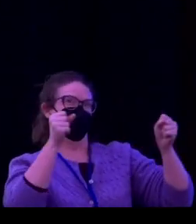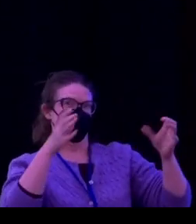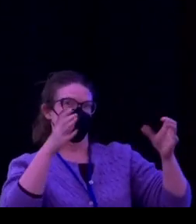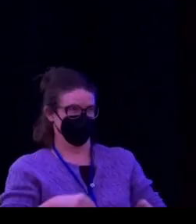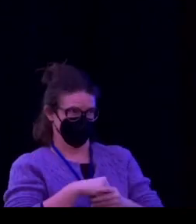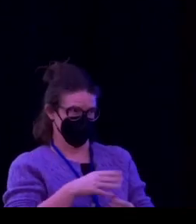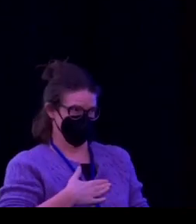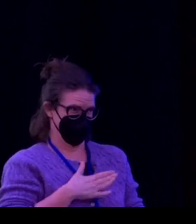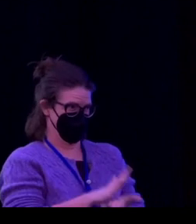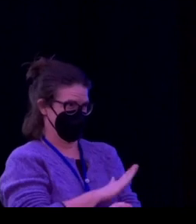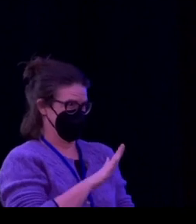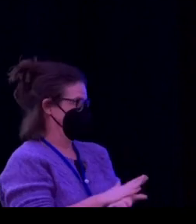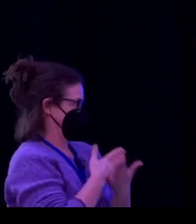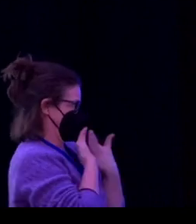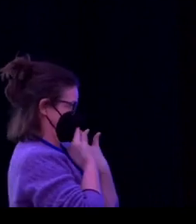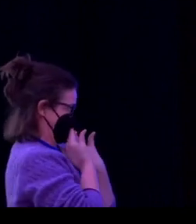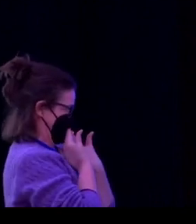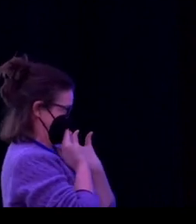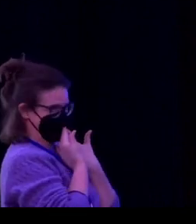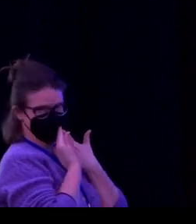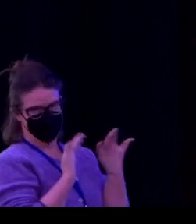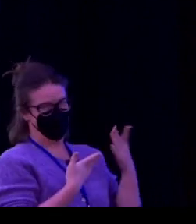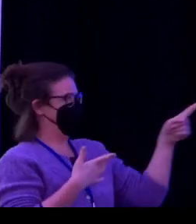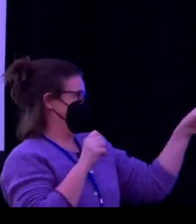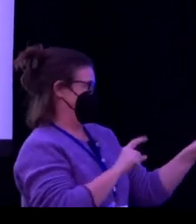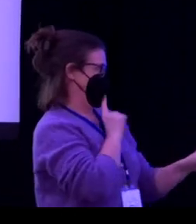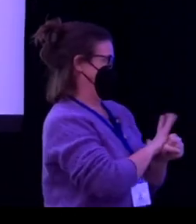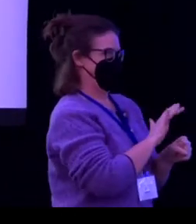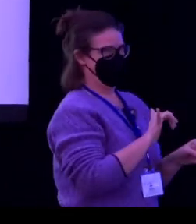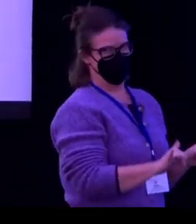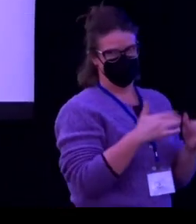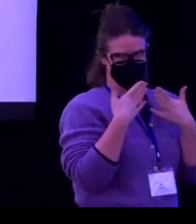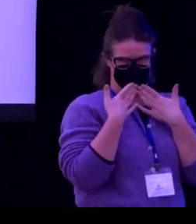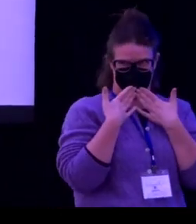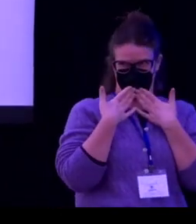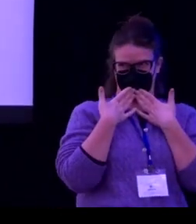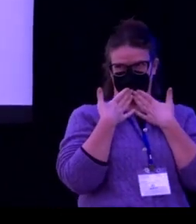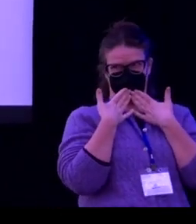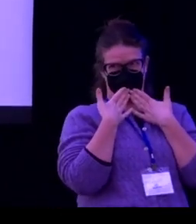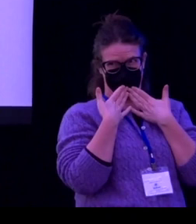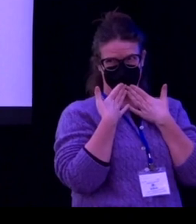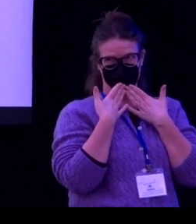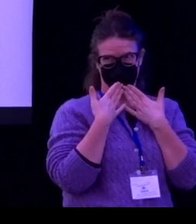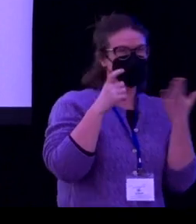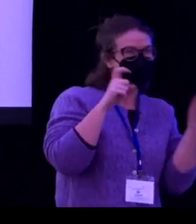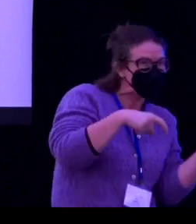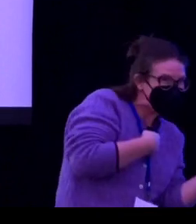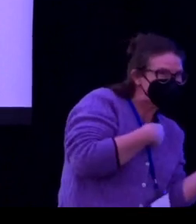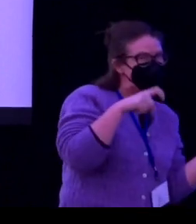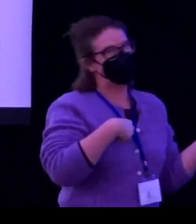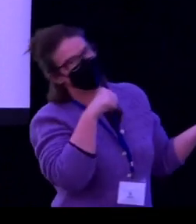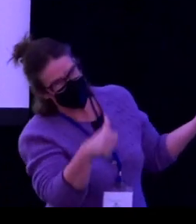project. I am a deaf linguist and I don't think I've ever stated what my position is in any of my papers.